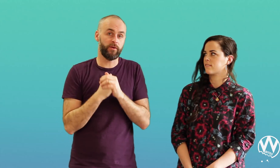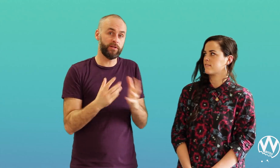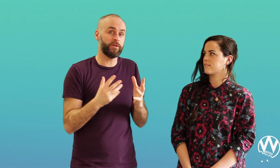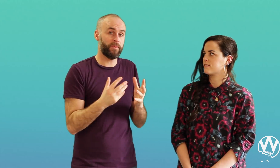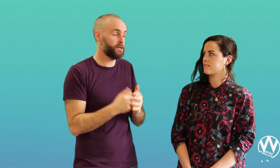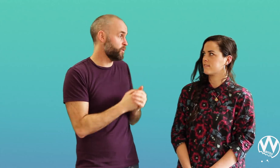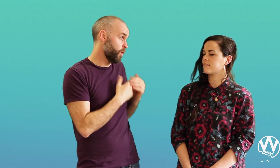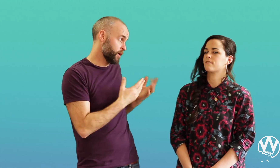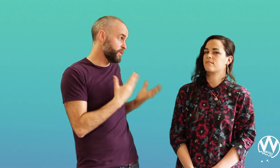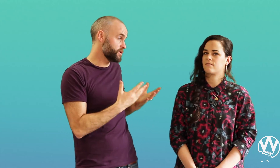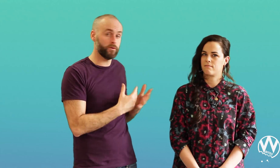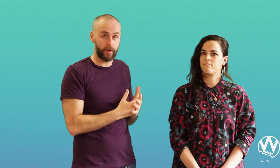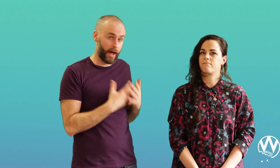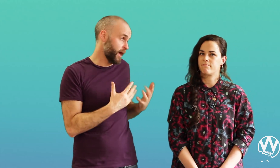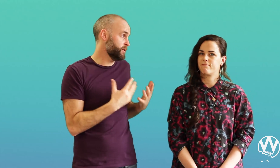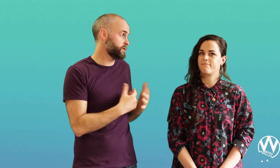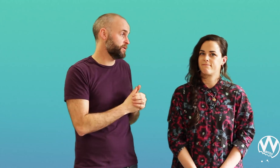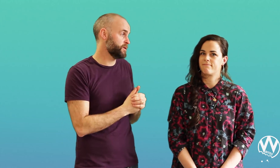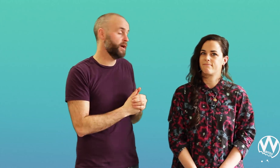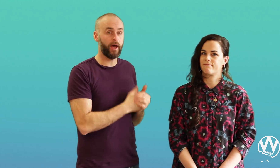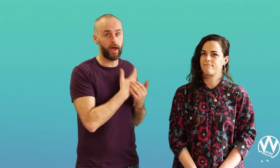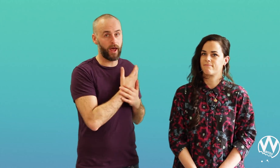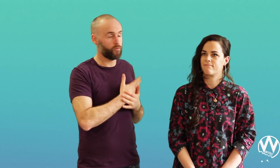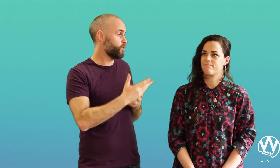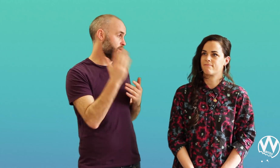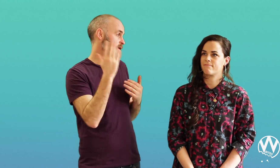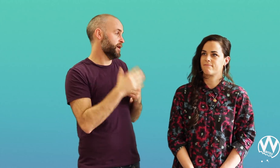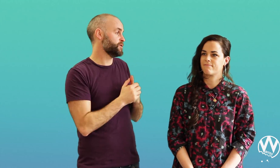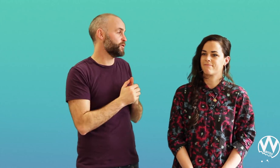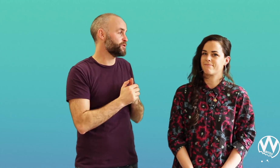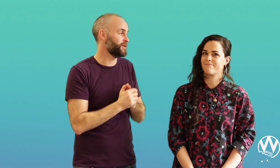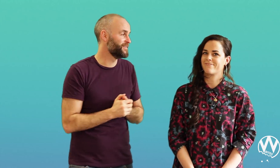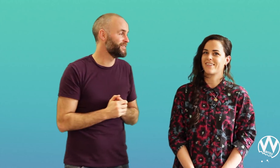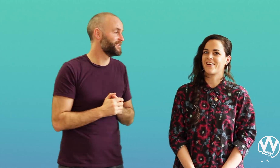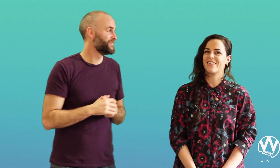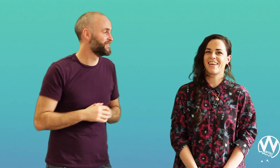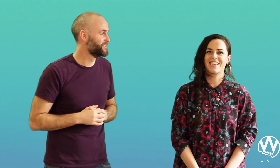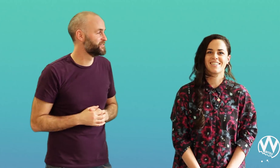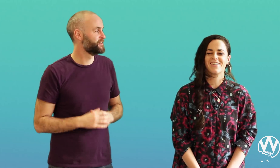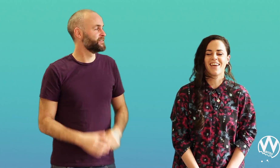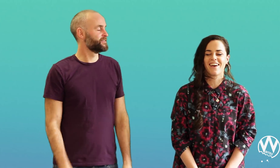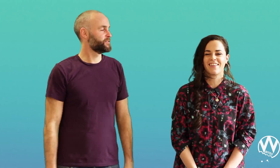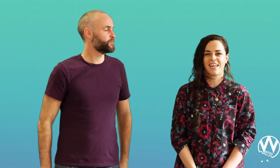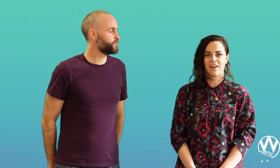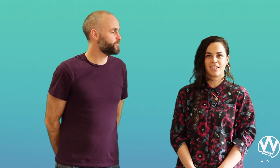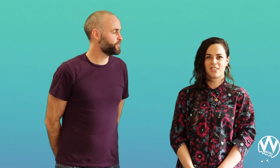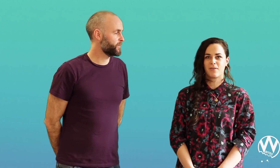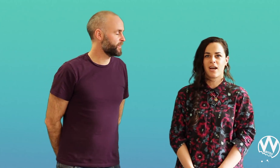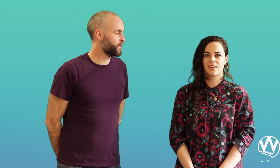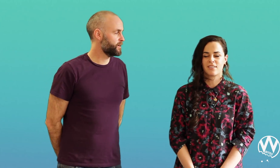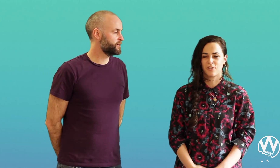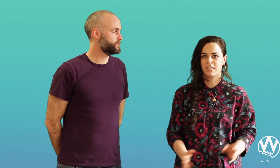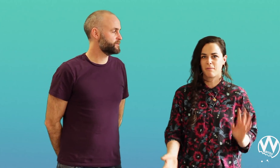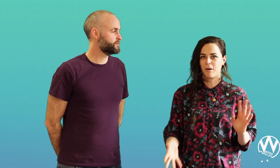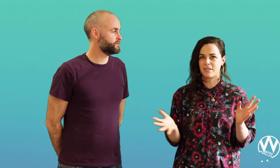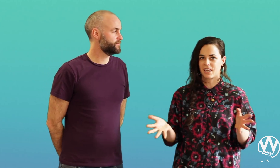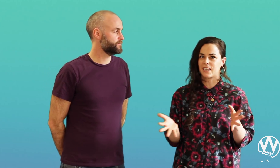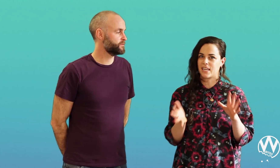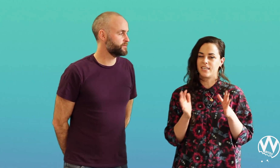So here to explain to you what can be done and how to do it, here's Roisin. Cool. Thanks. So yeah, at the end of last year, we had this eureka moment, as Al said.